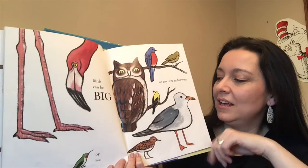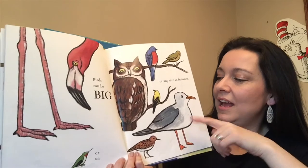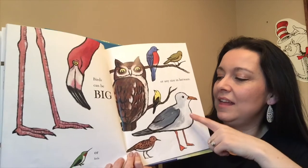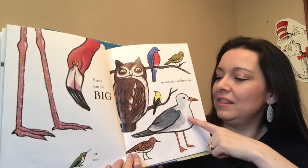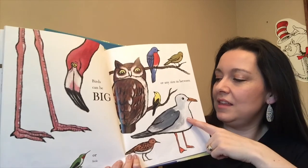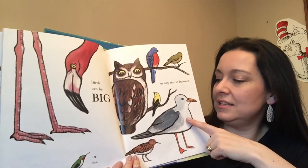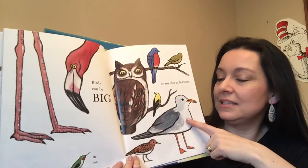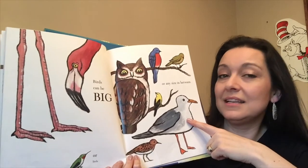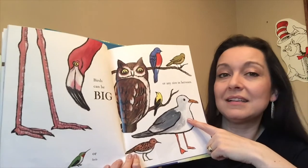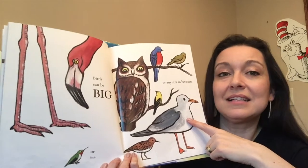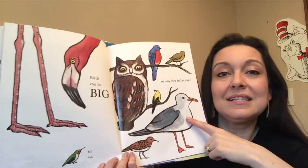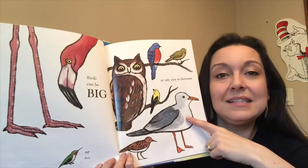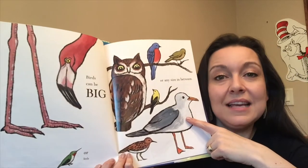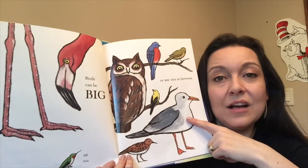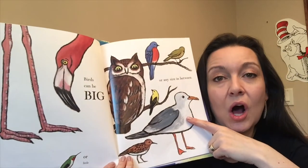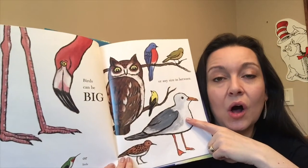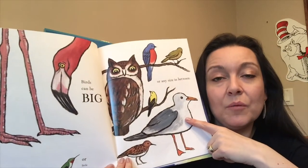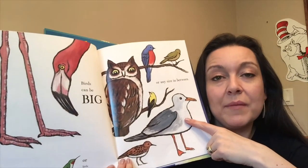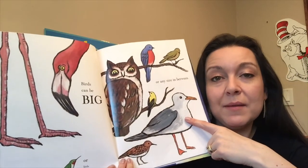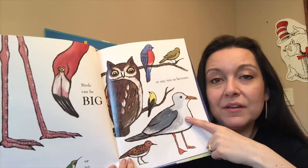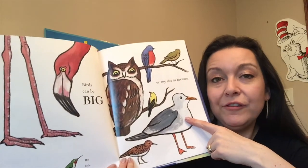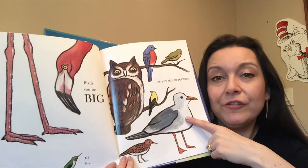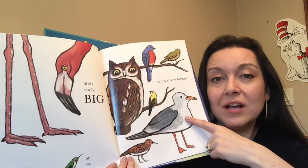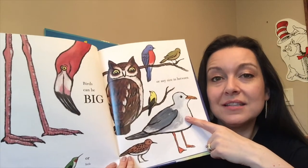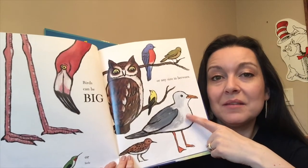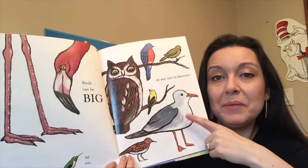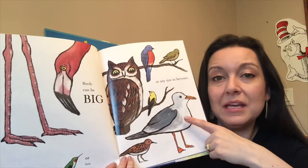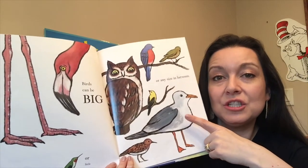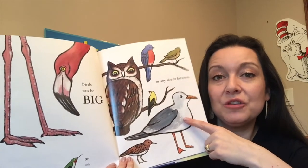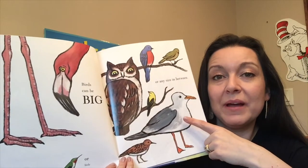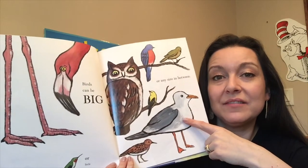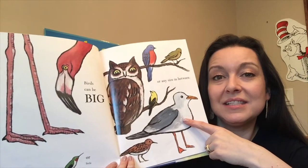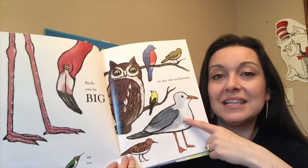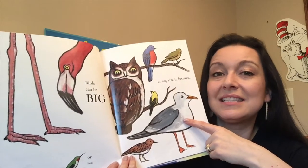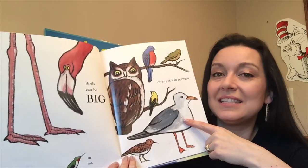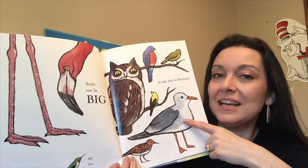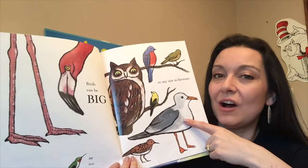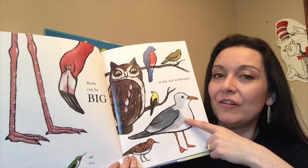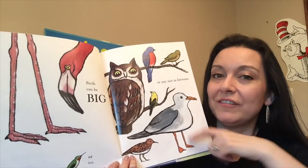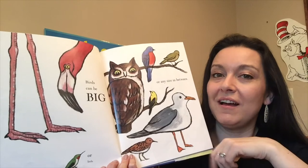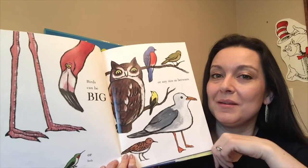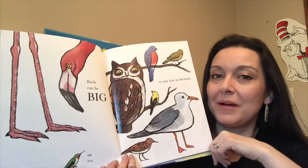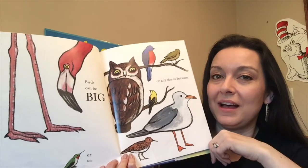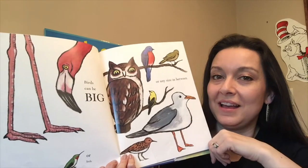and this is a seagull maybe if you've gone to the beach you might have seen a seagull flying by